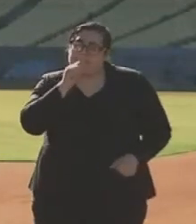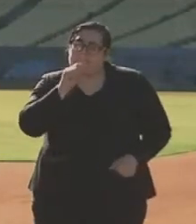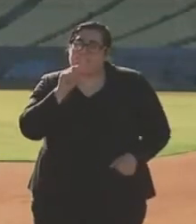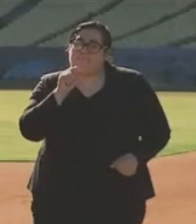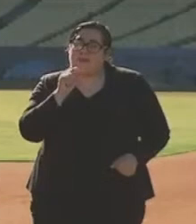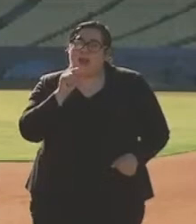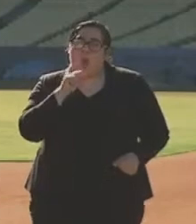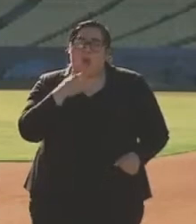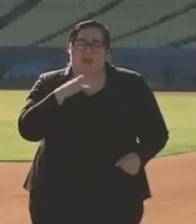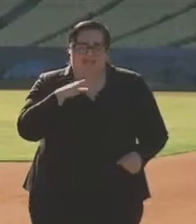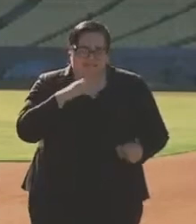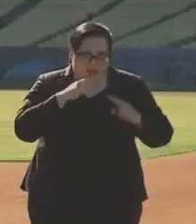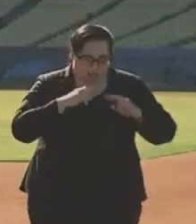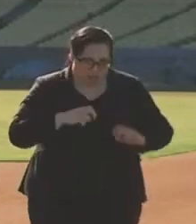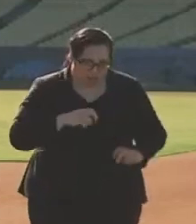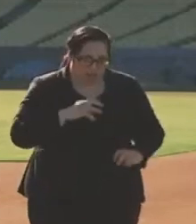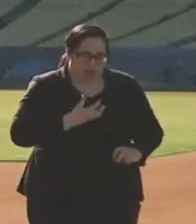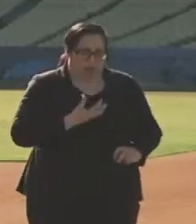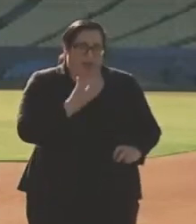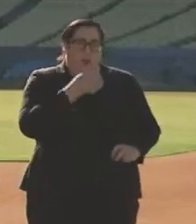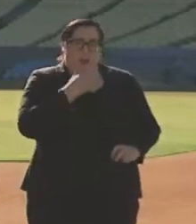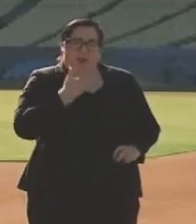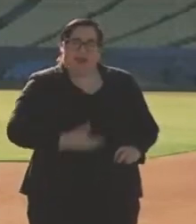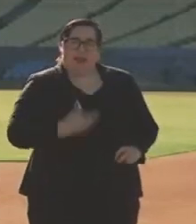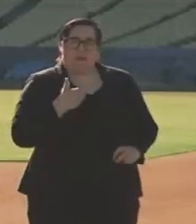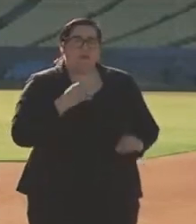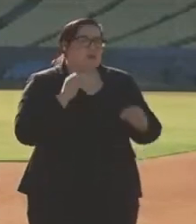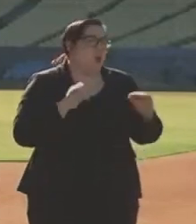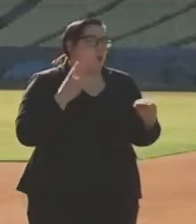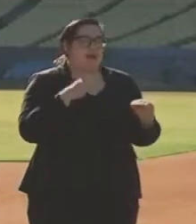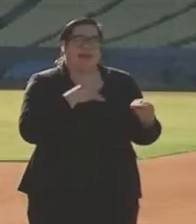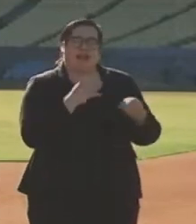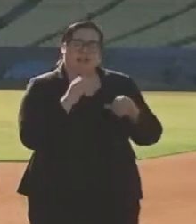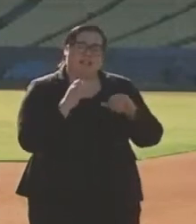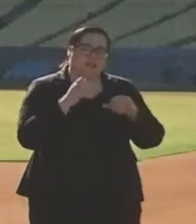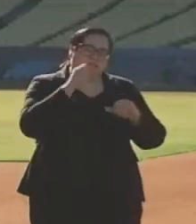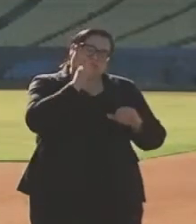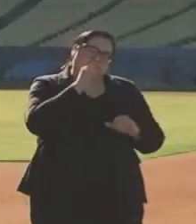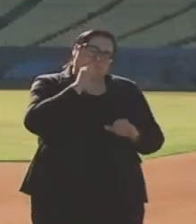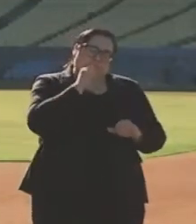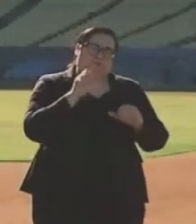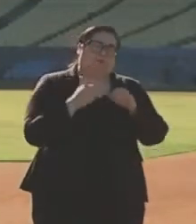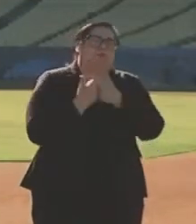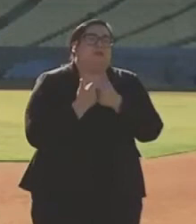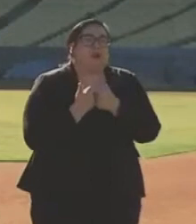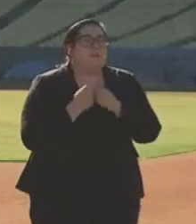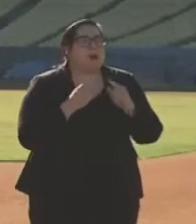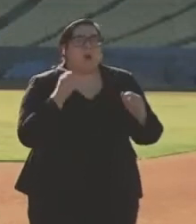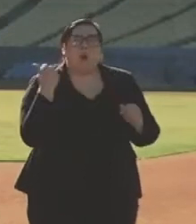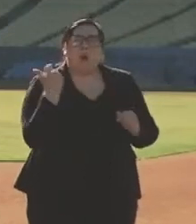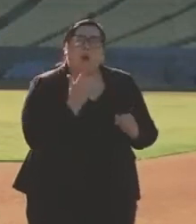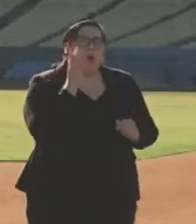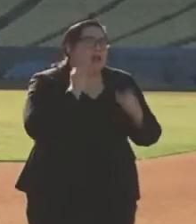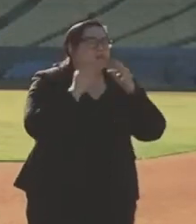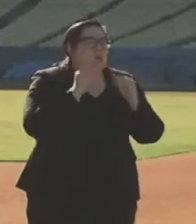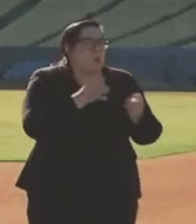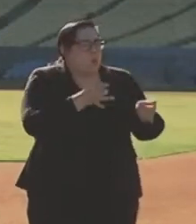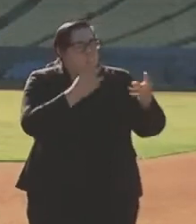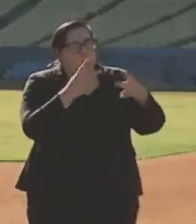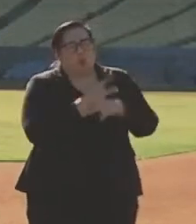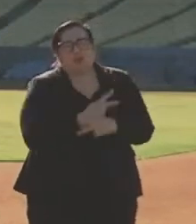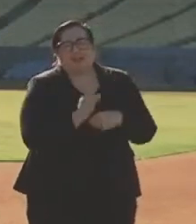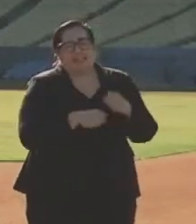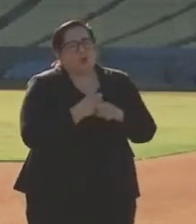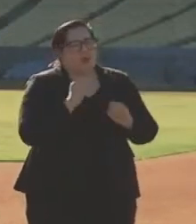None of us like adversity. And needless to say, we have all lived through the worst year imaginable in terms of